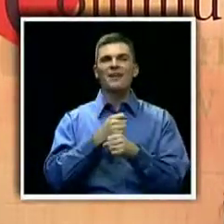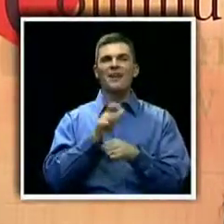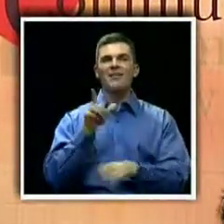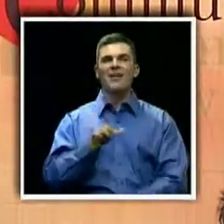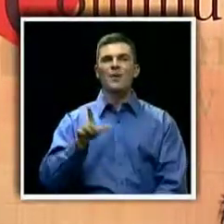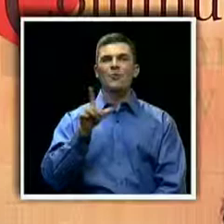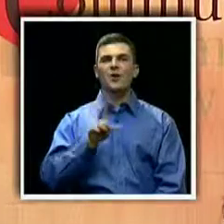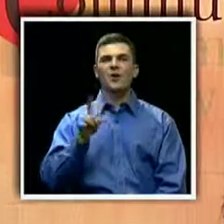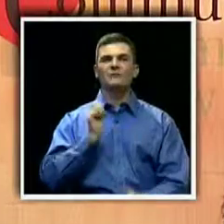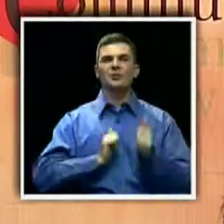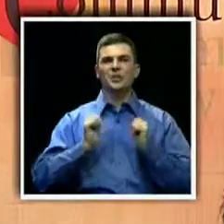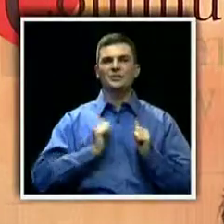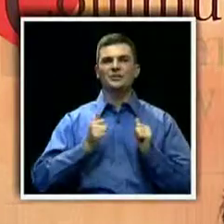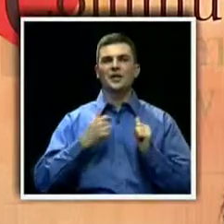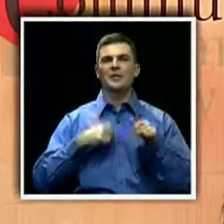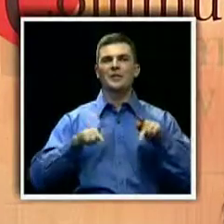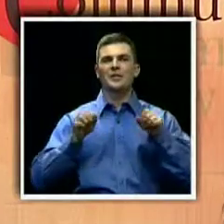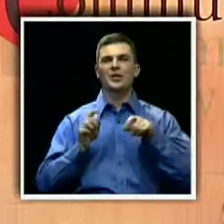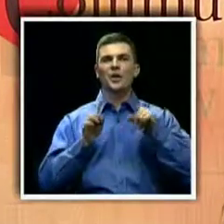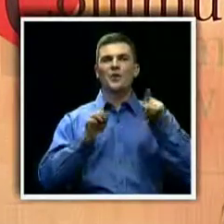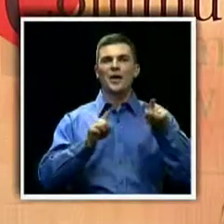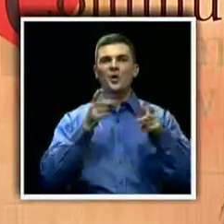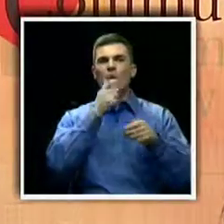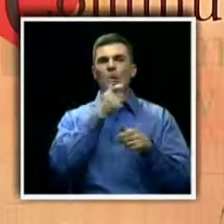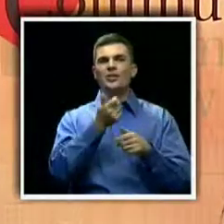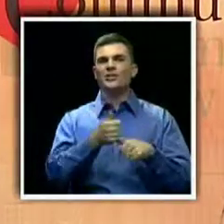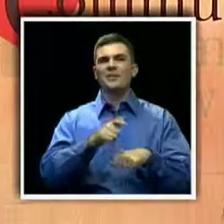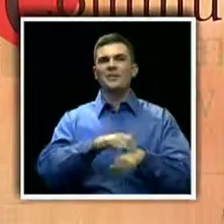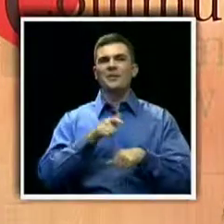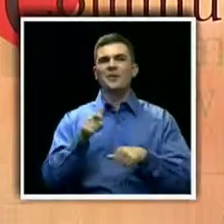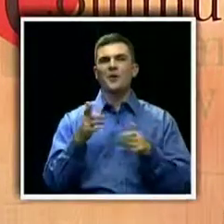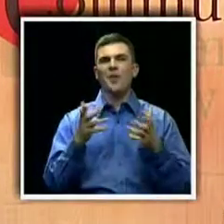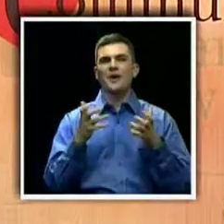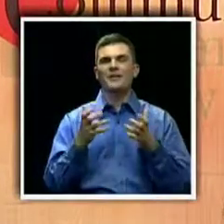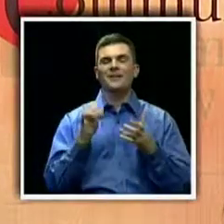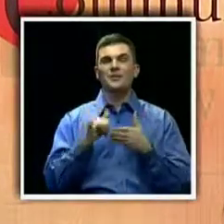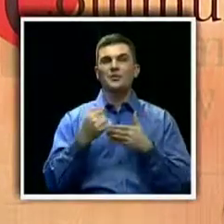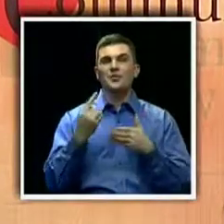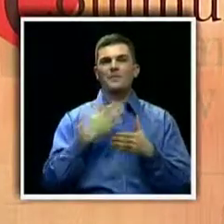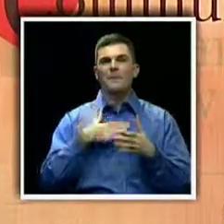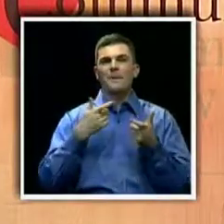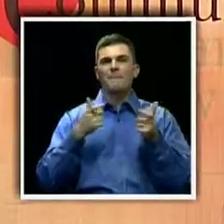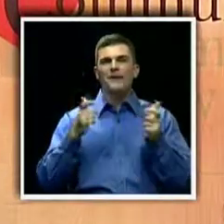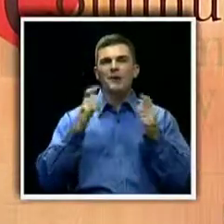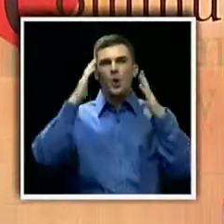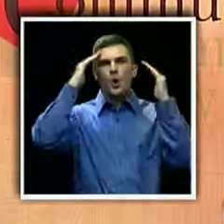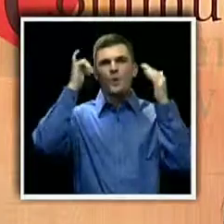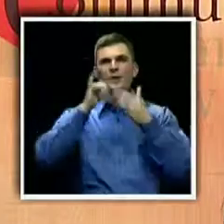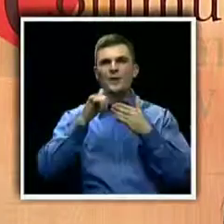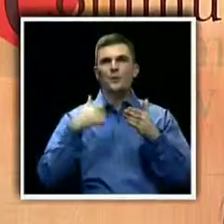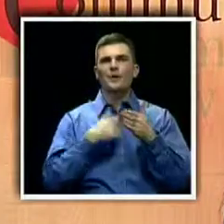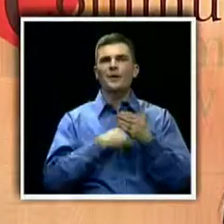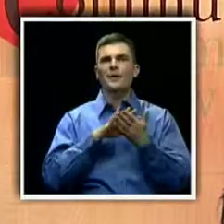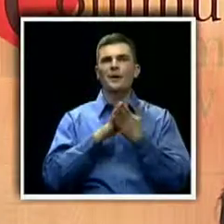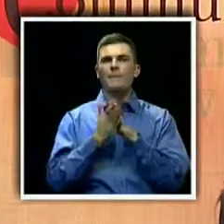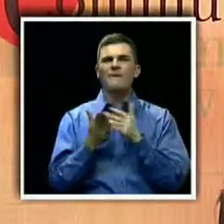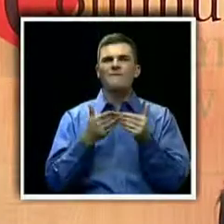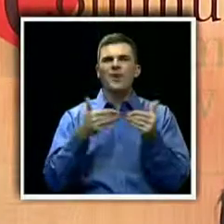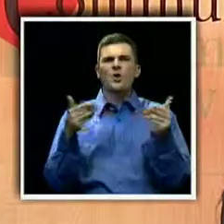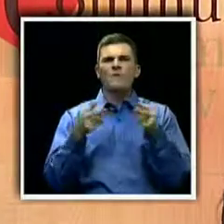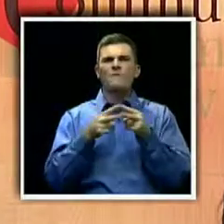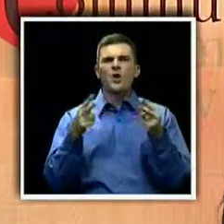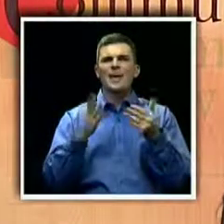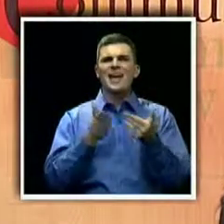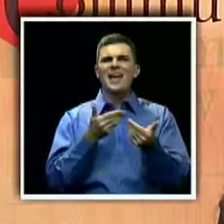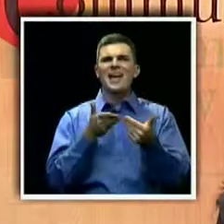people can go back and watch when they want. And I think that's one of my biggest hopes is that we become very accessible. And